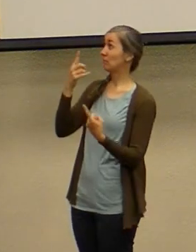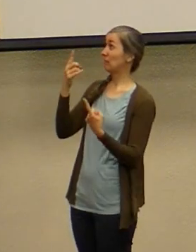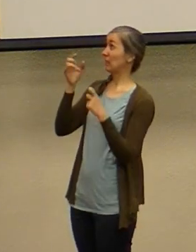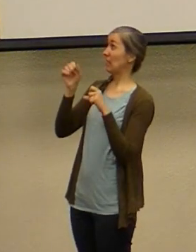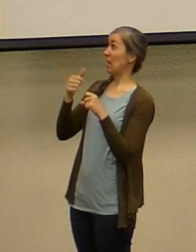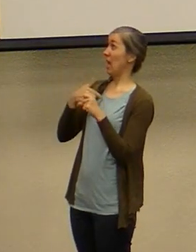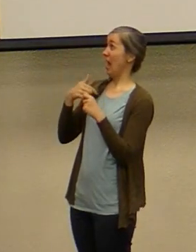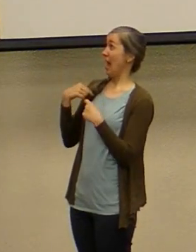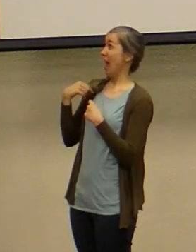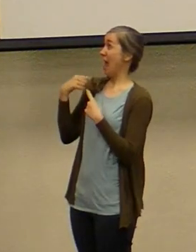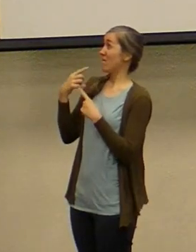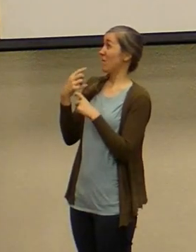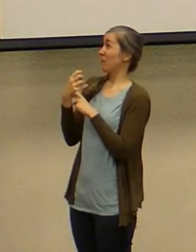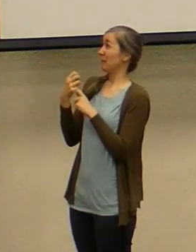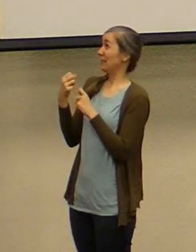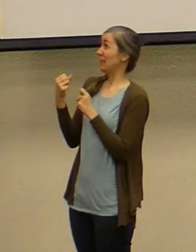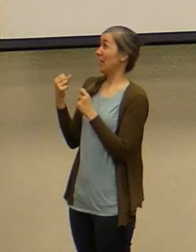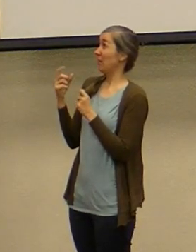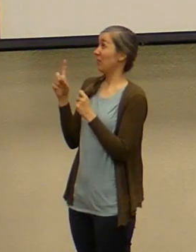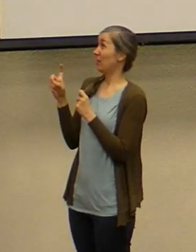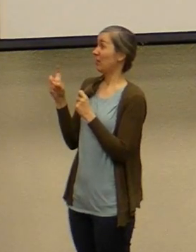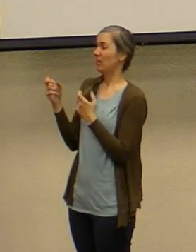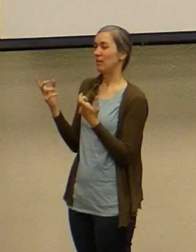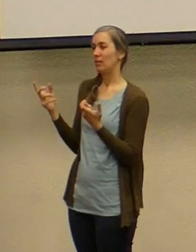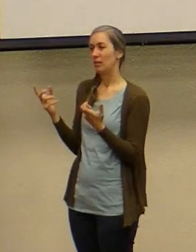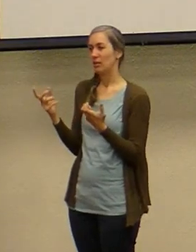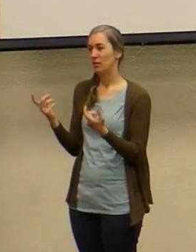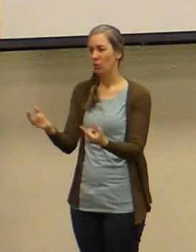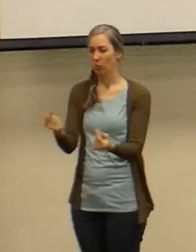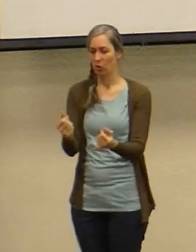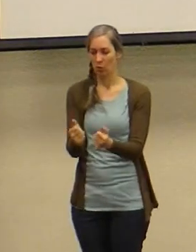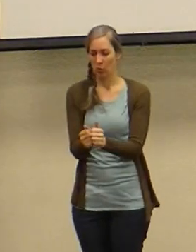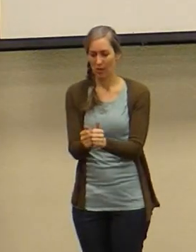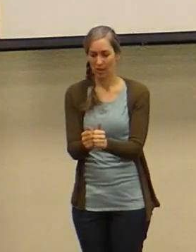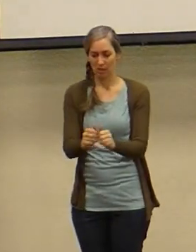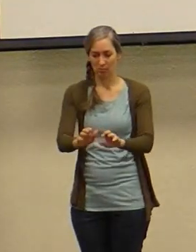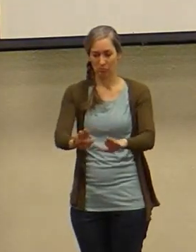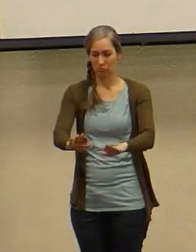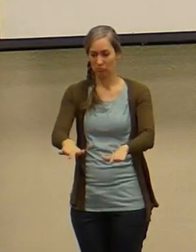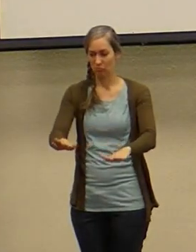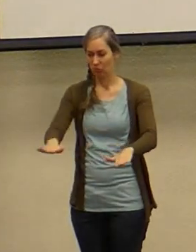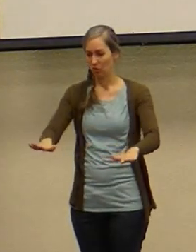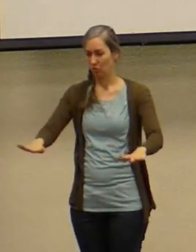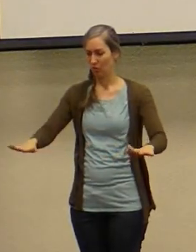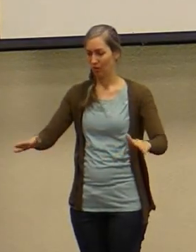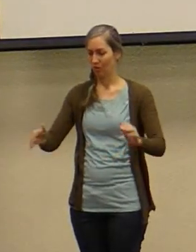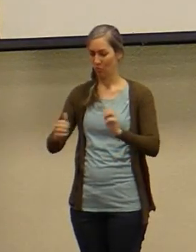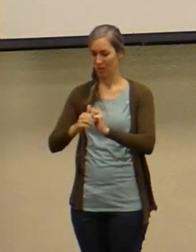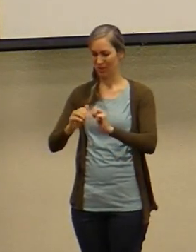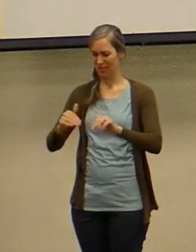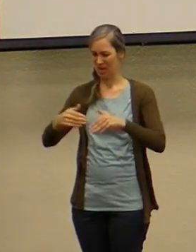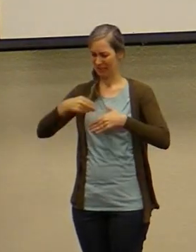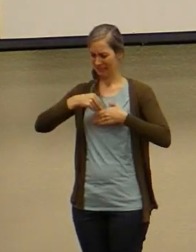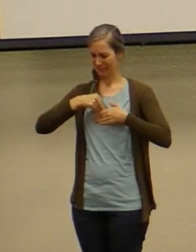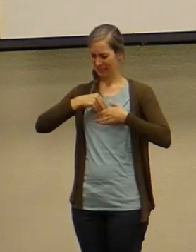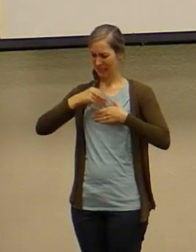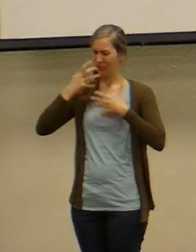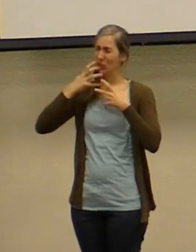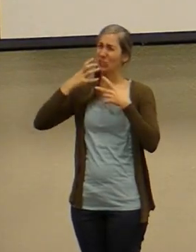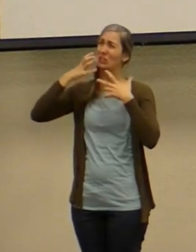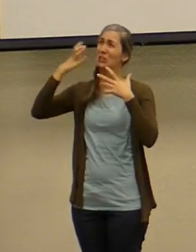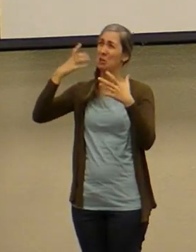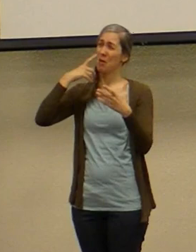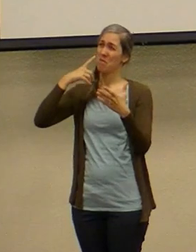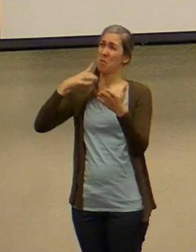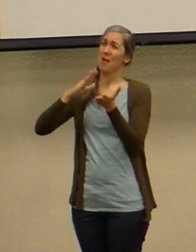and what do we do with these children what do we do with the inner child that is screaming for validation